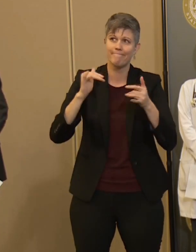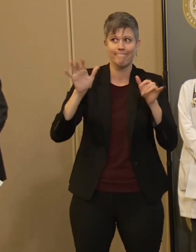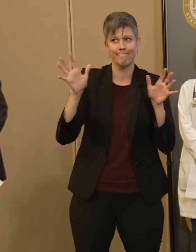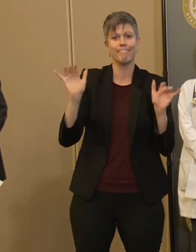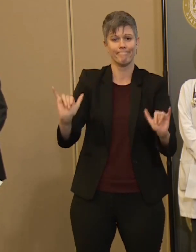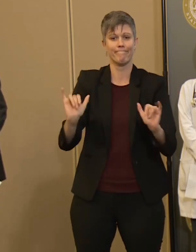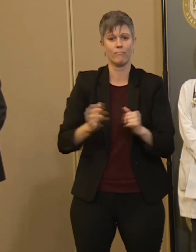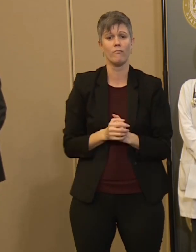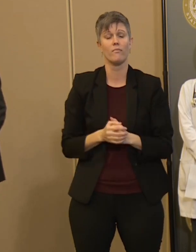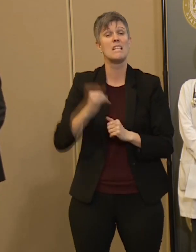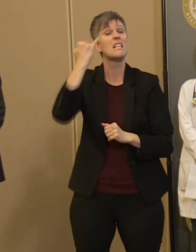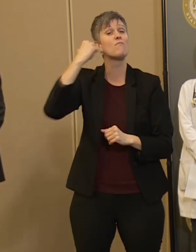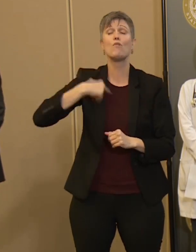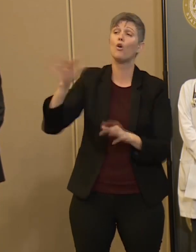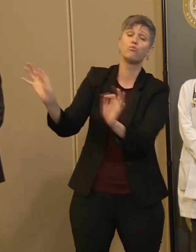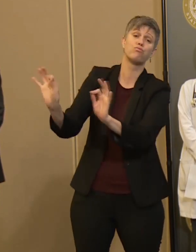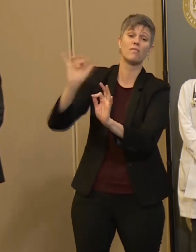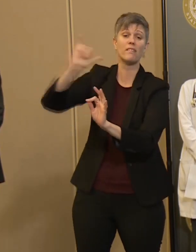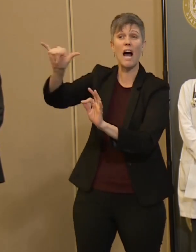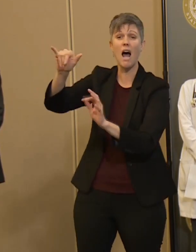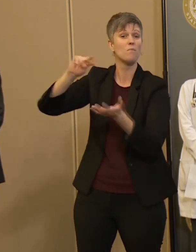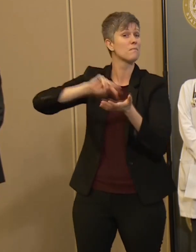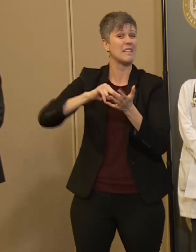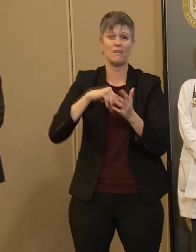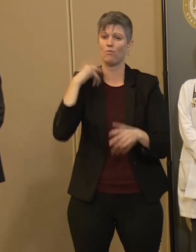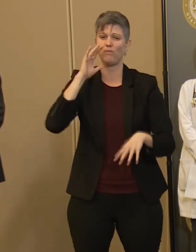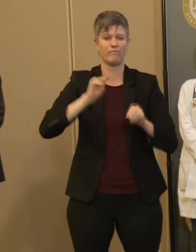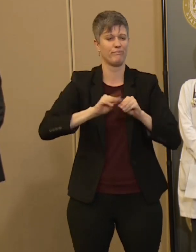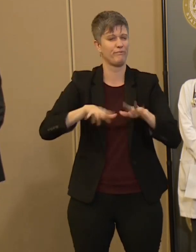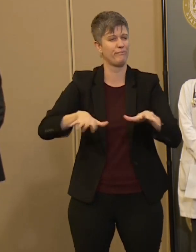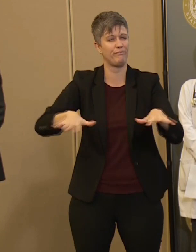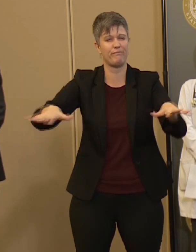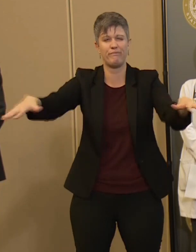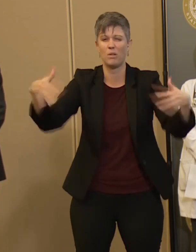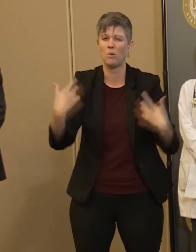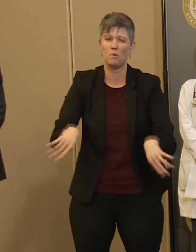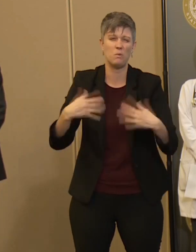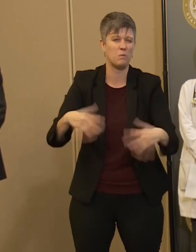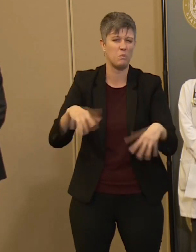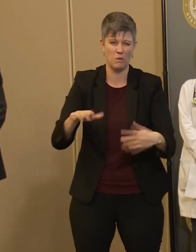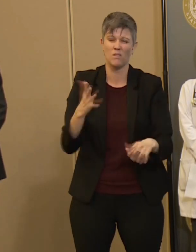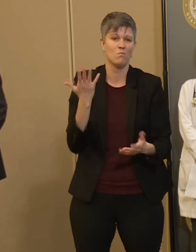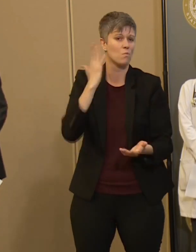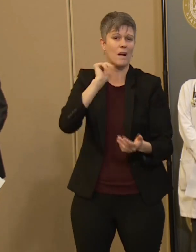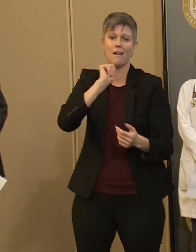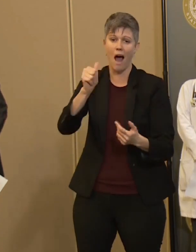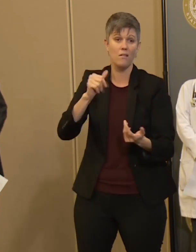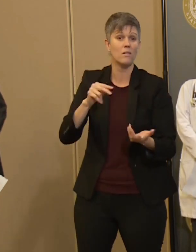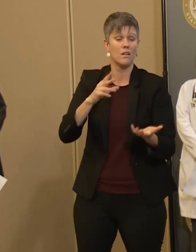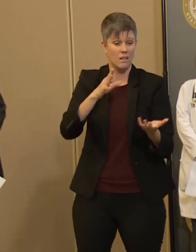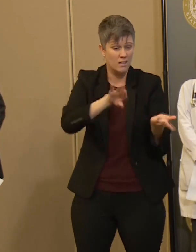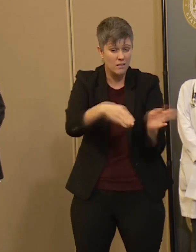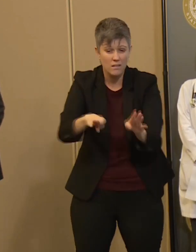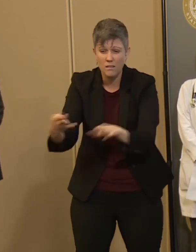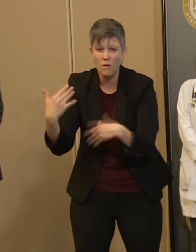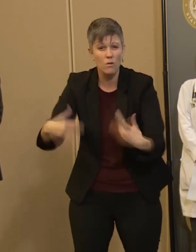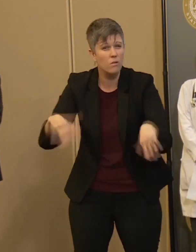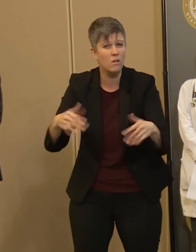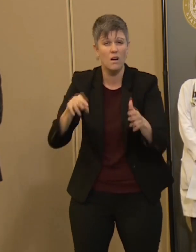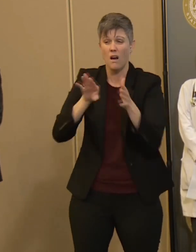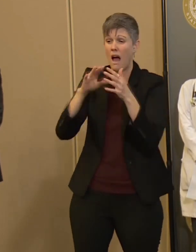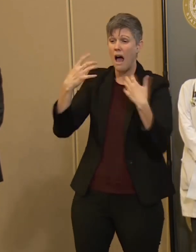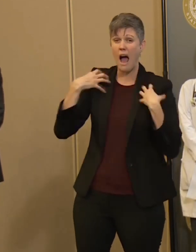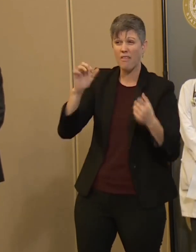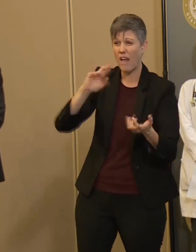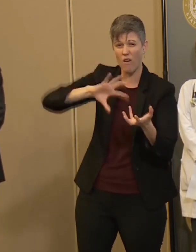we will not be effective at preventing undue death and surge in our healthcare system. Now,